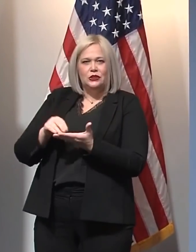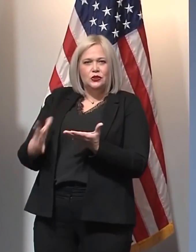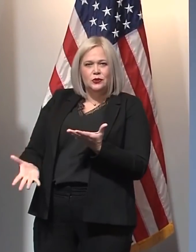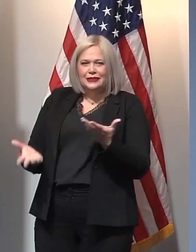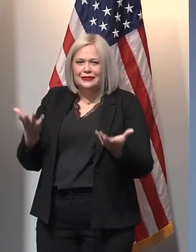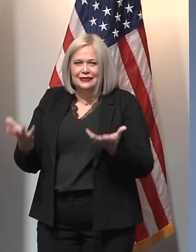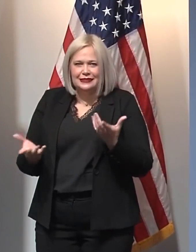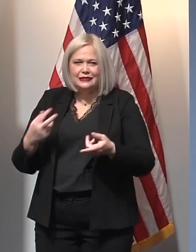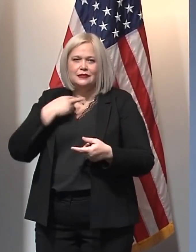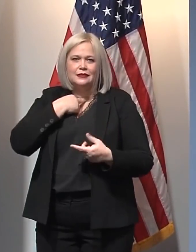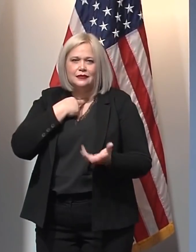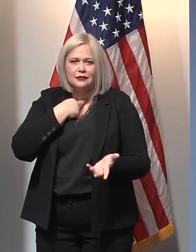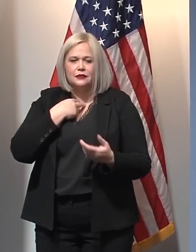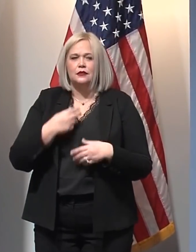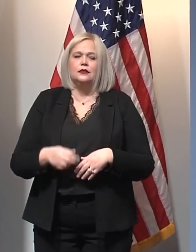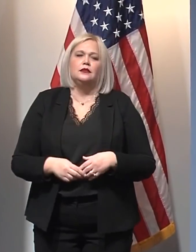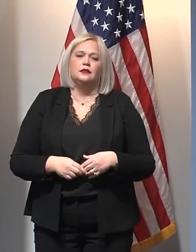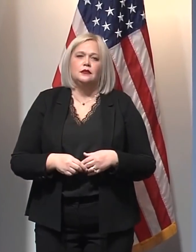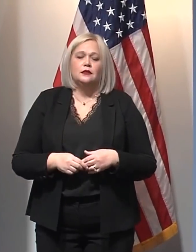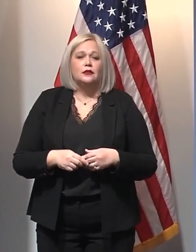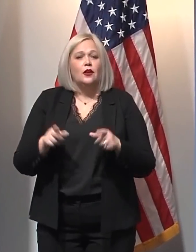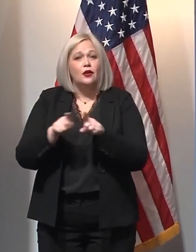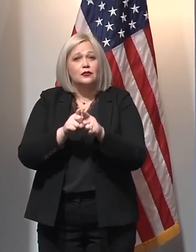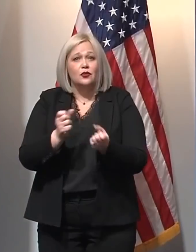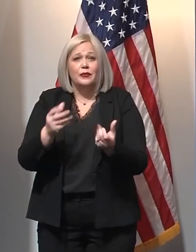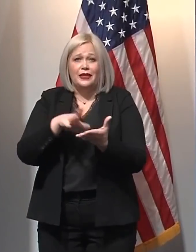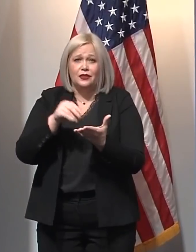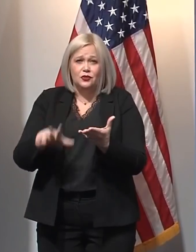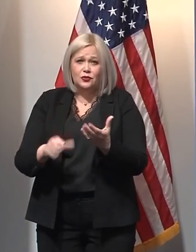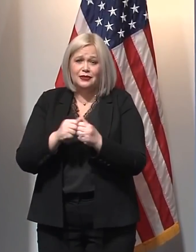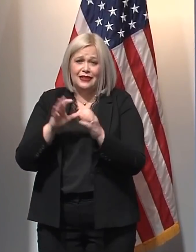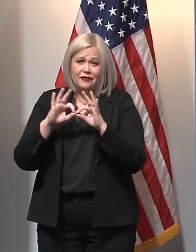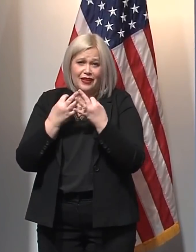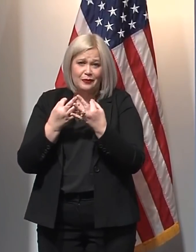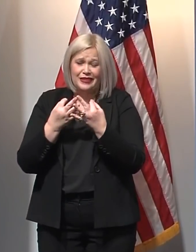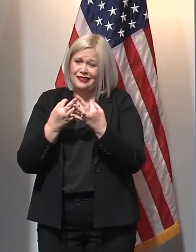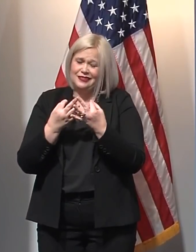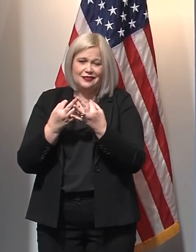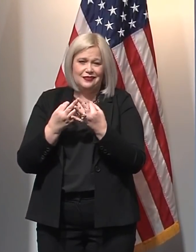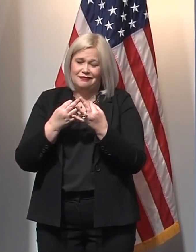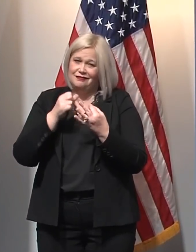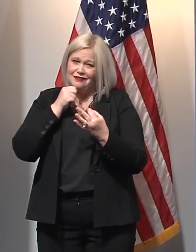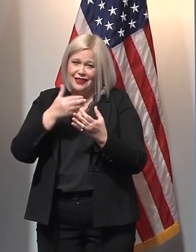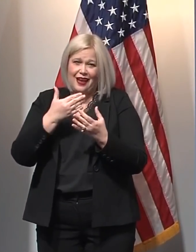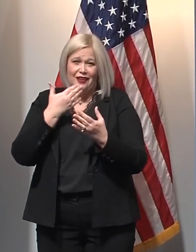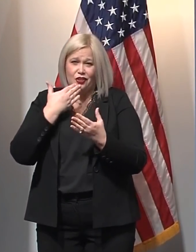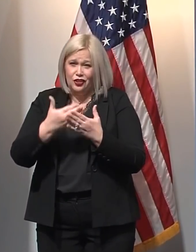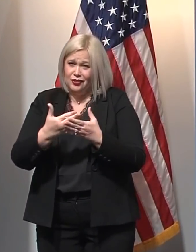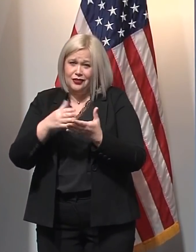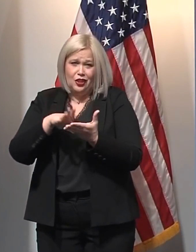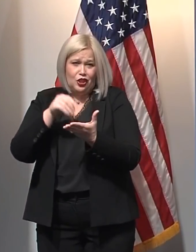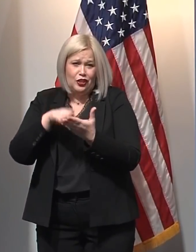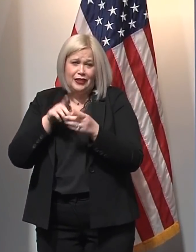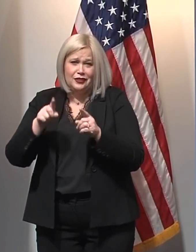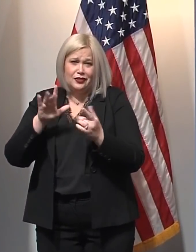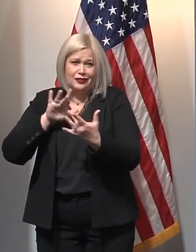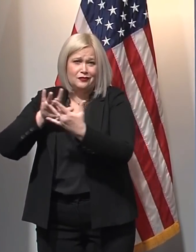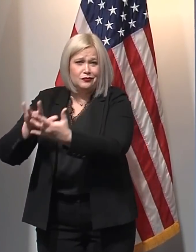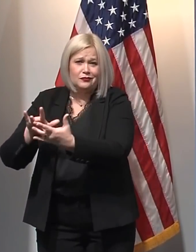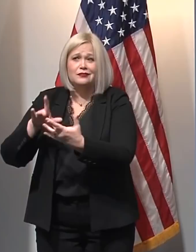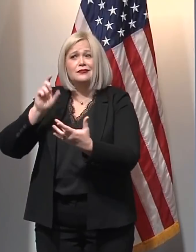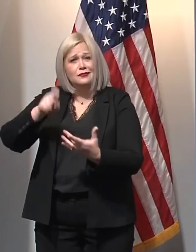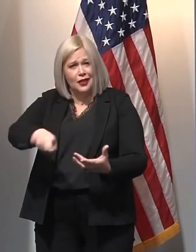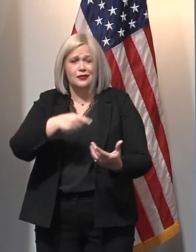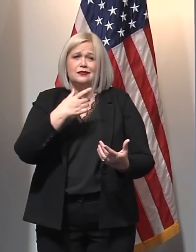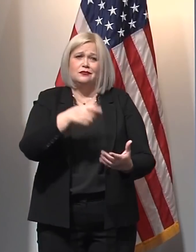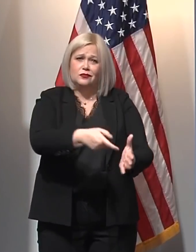economy. What's more, many students and families have struggled with remote learning and need opportunities for face-to-face